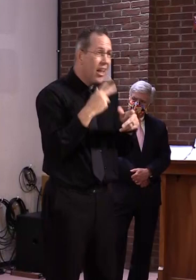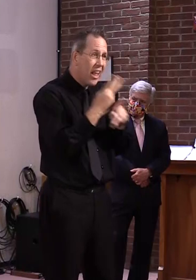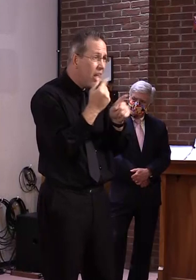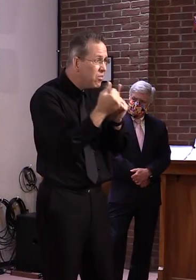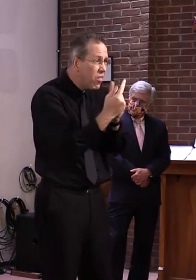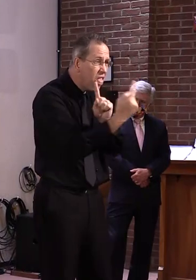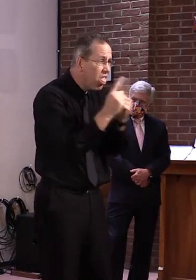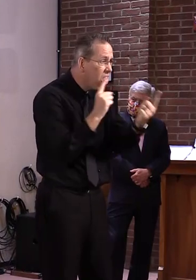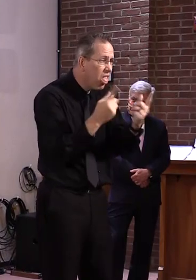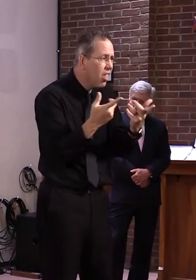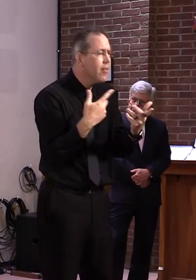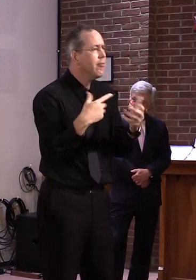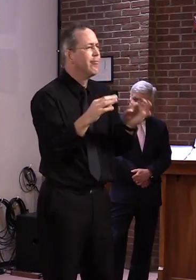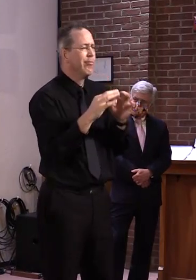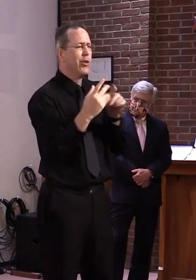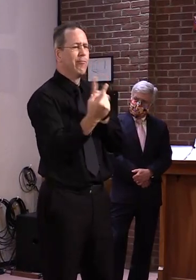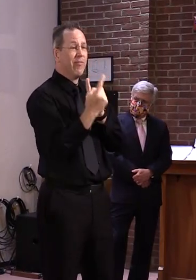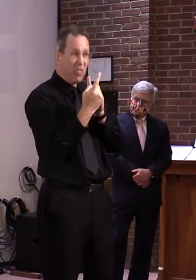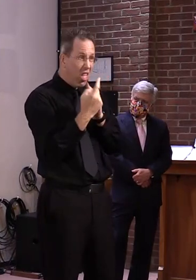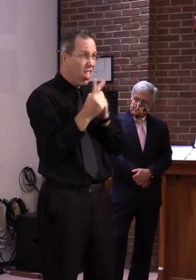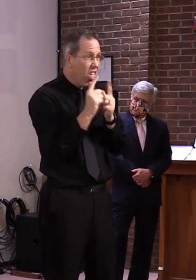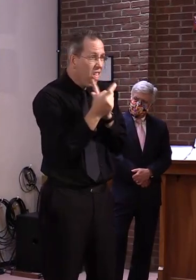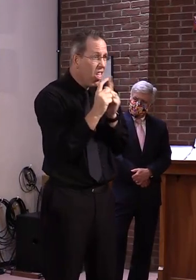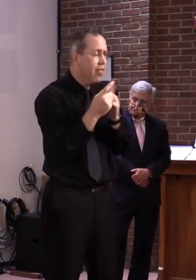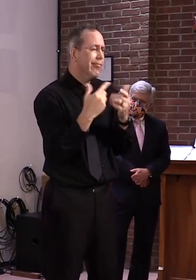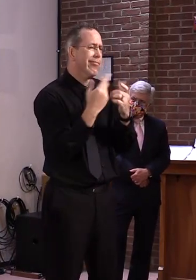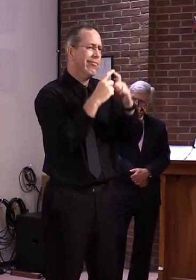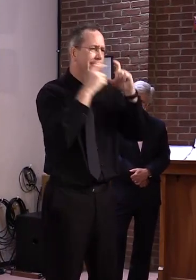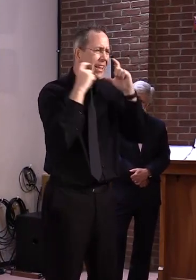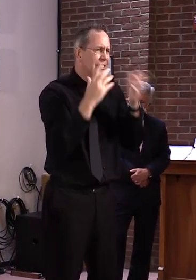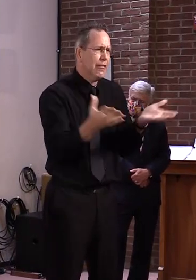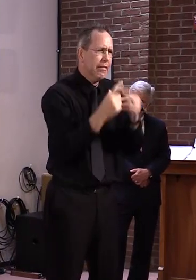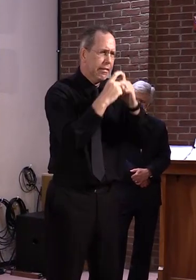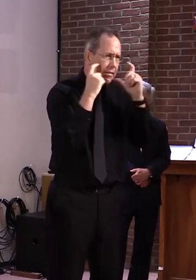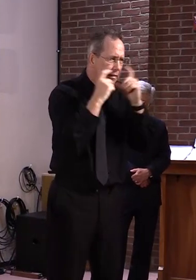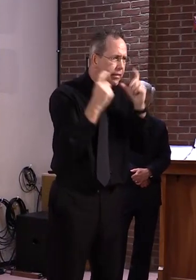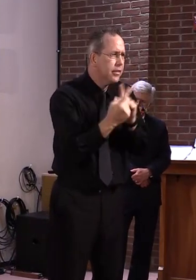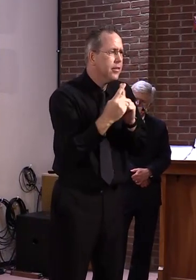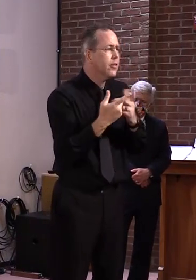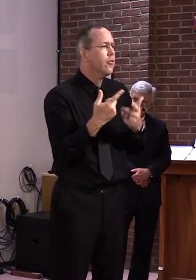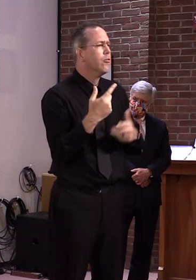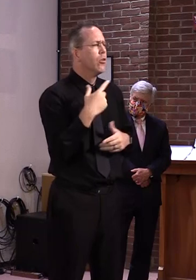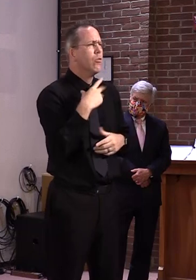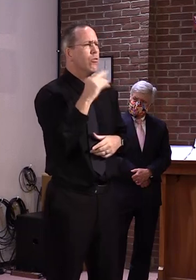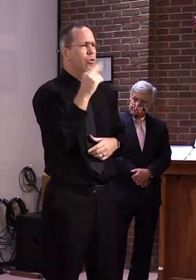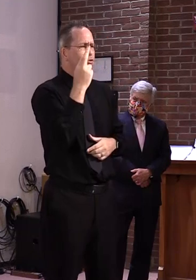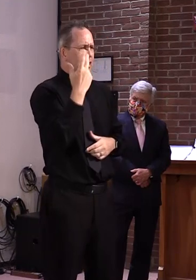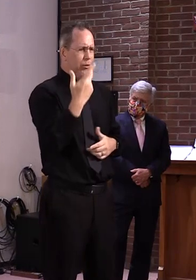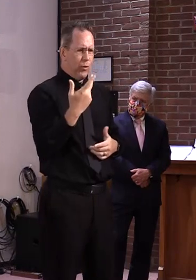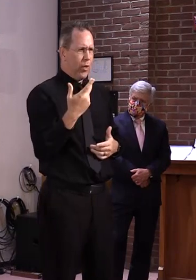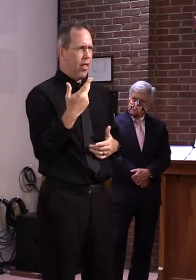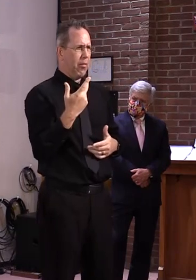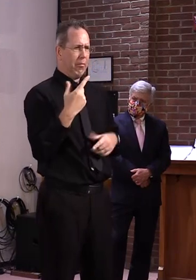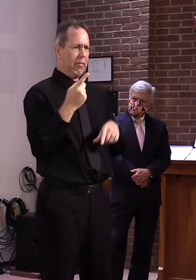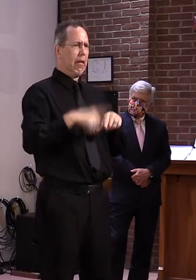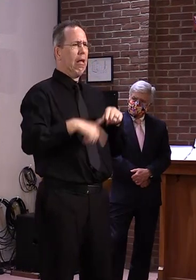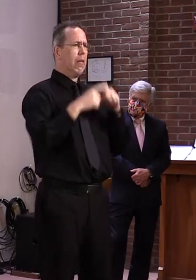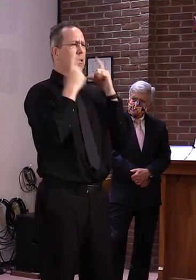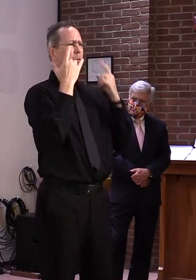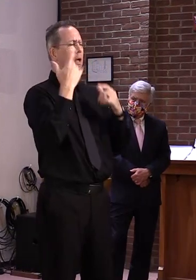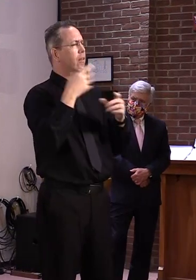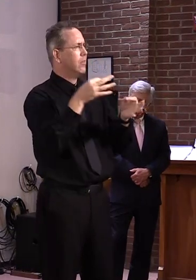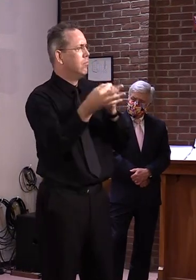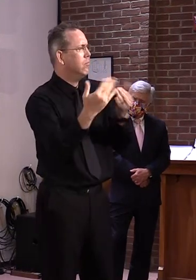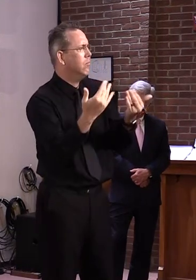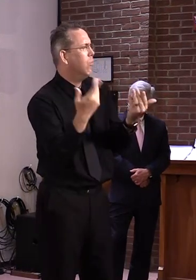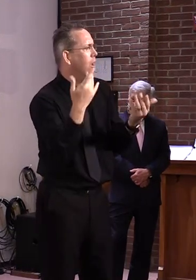someone else or you don't have a health condition that prevents you from wearing a mask because some people just can't wear